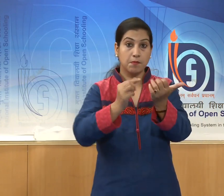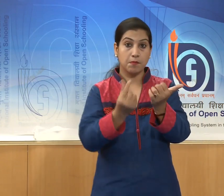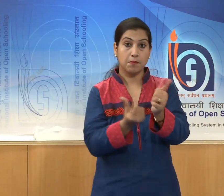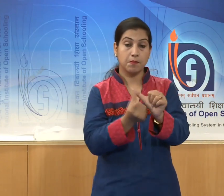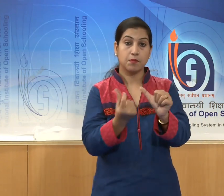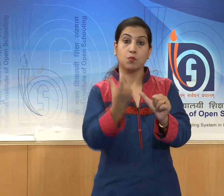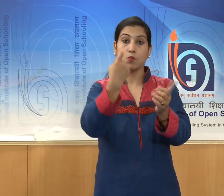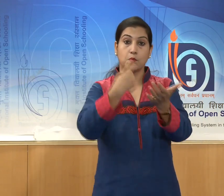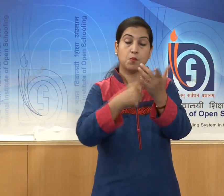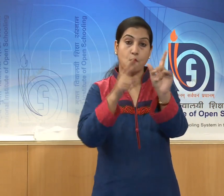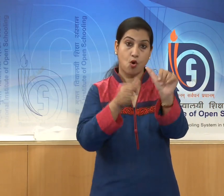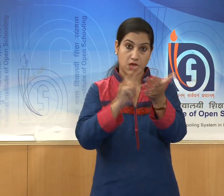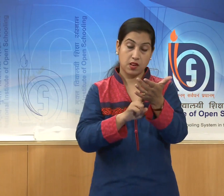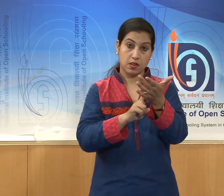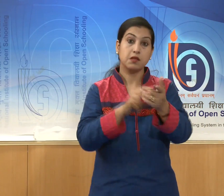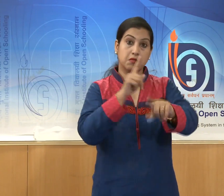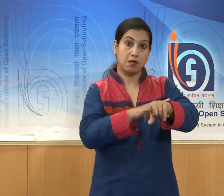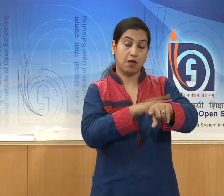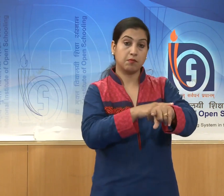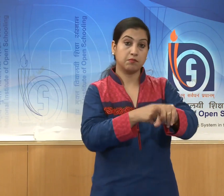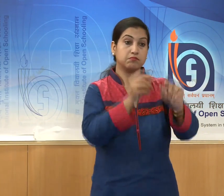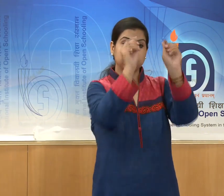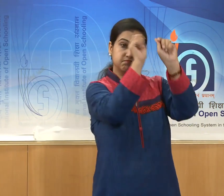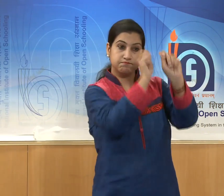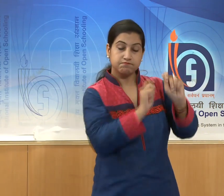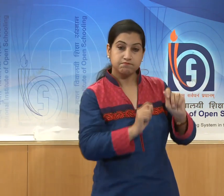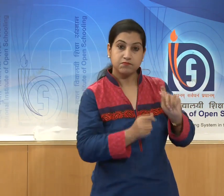from Ashokan period.